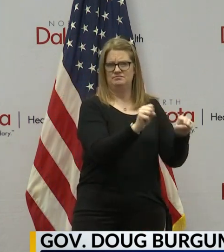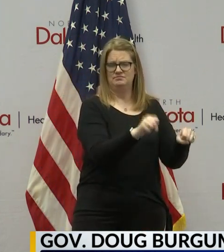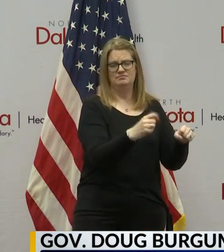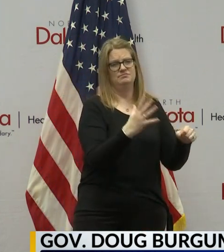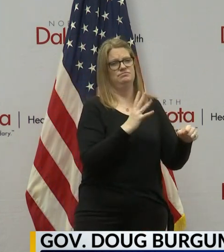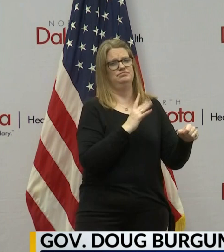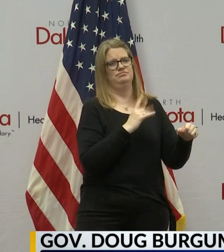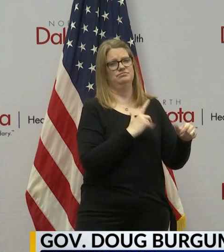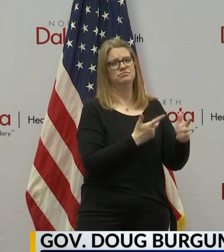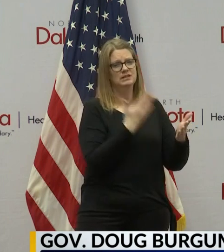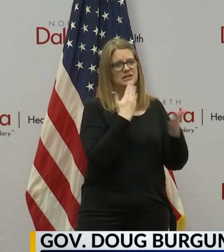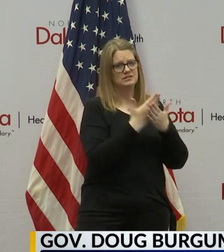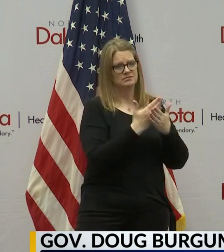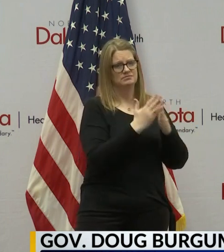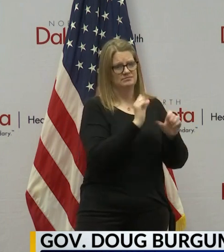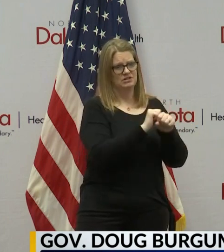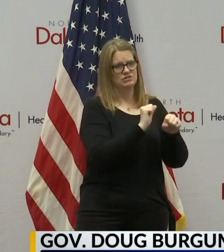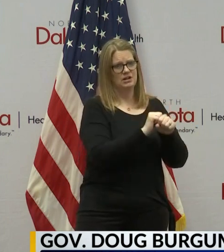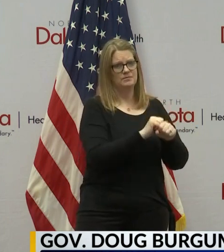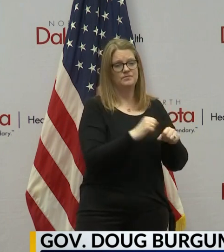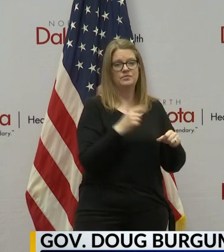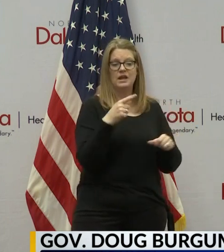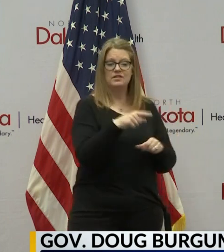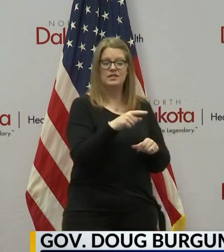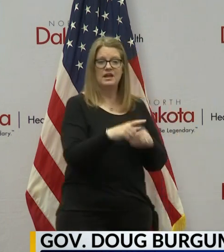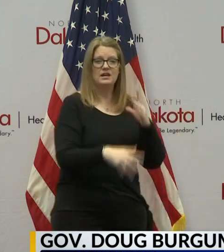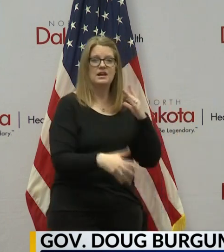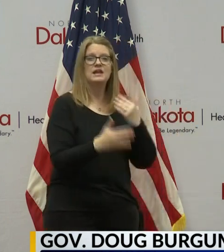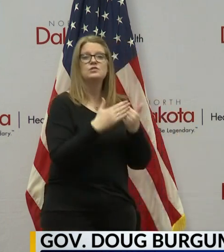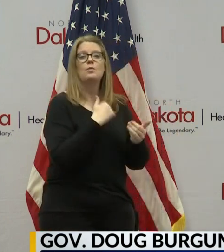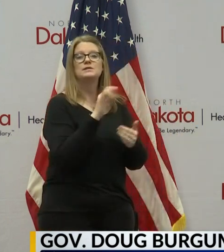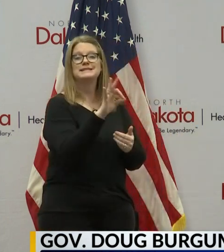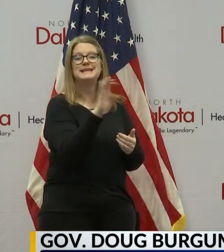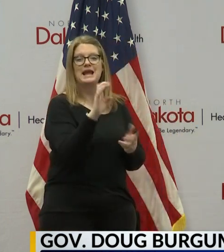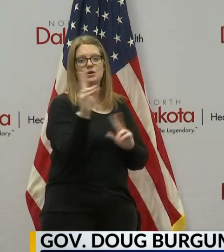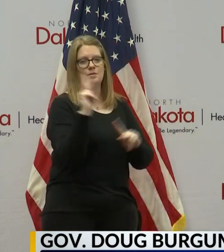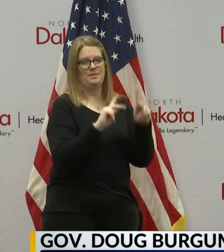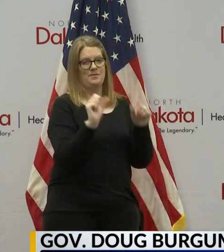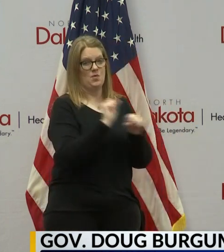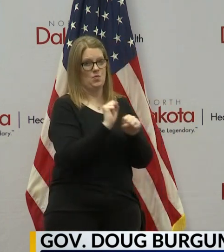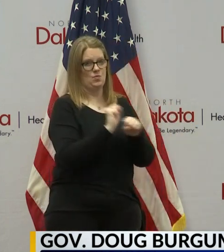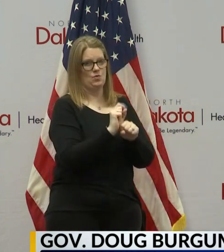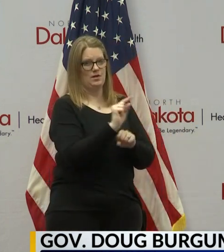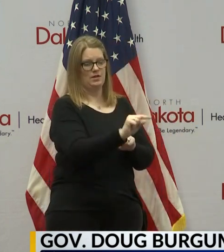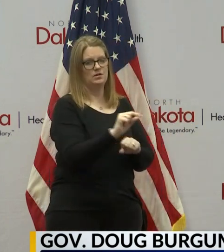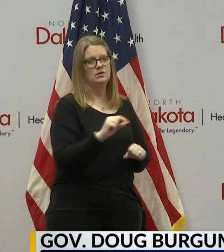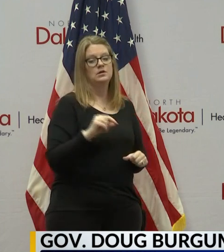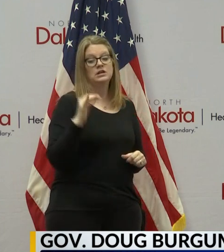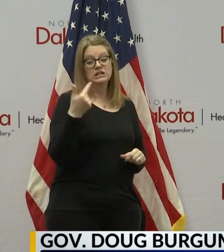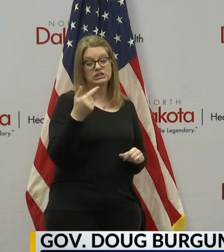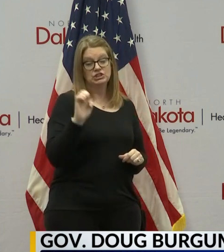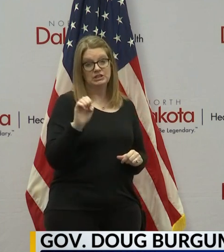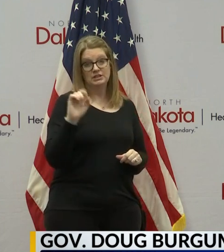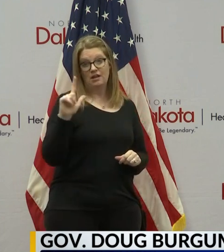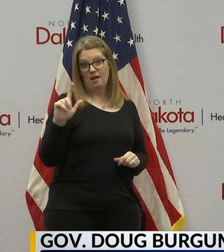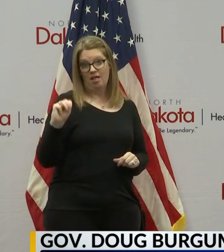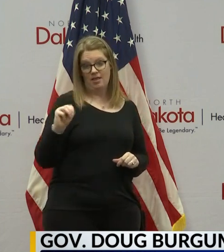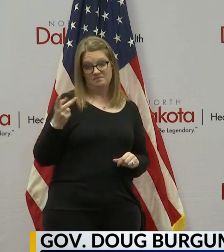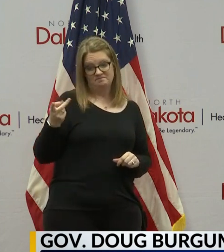and the plan employees close to 900 people GE and LM